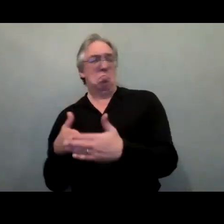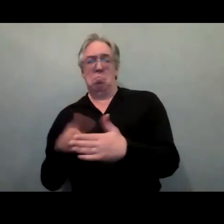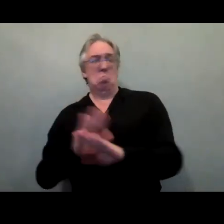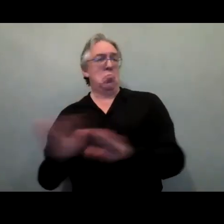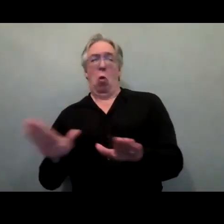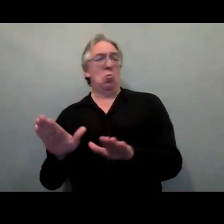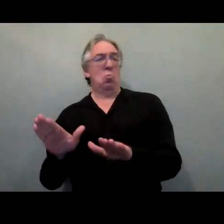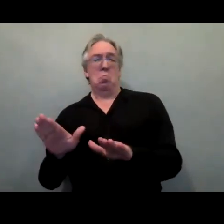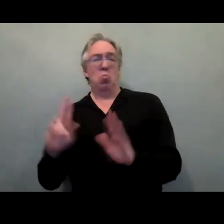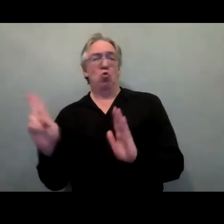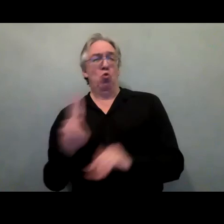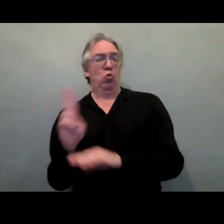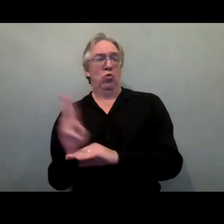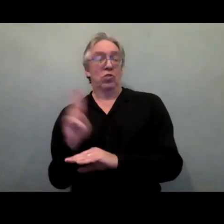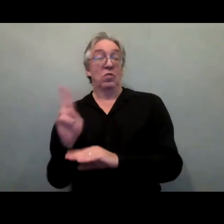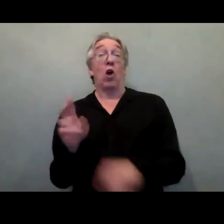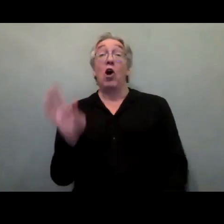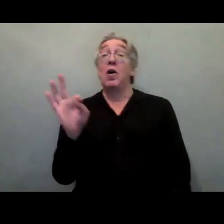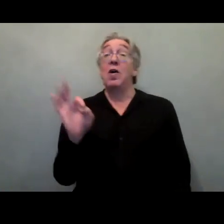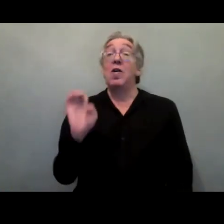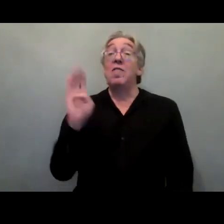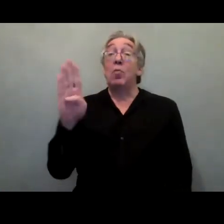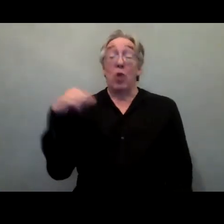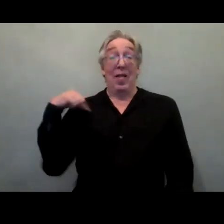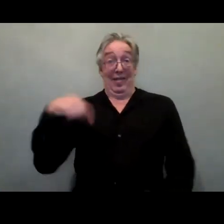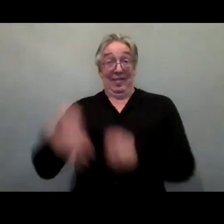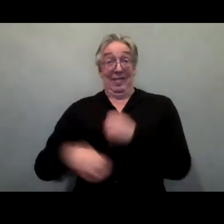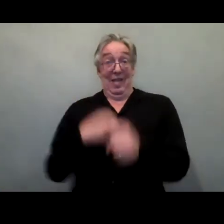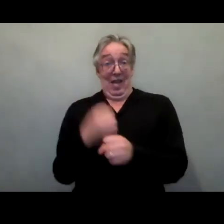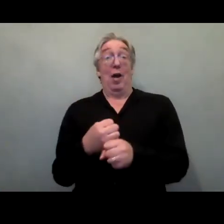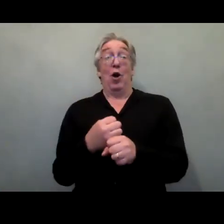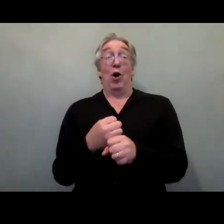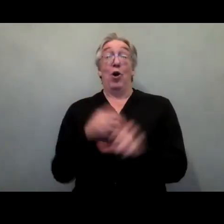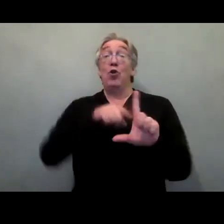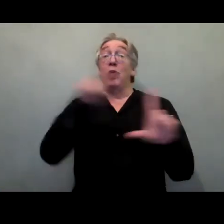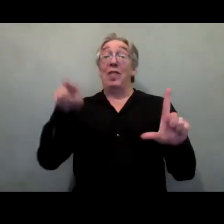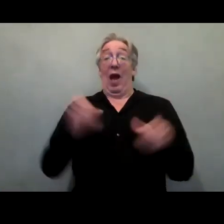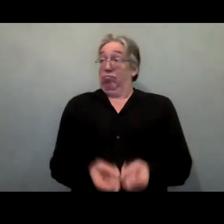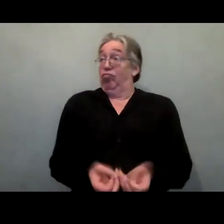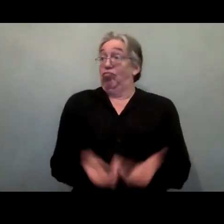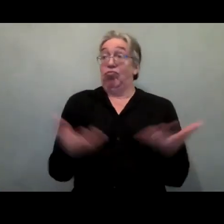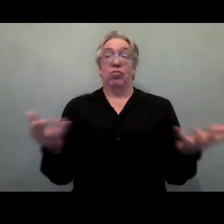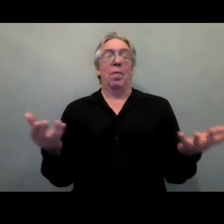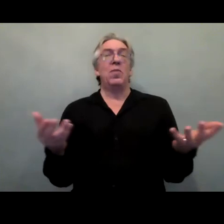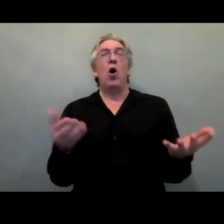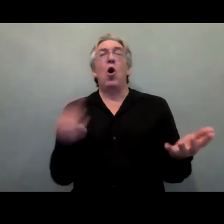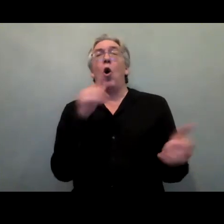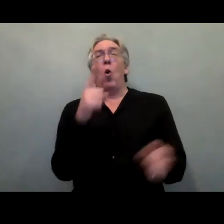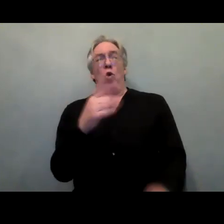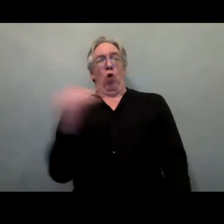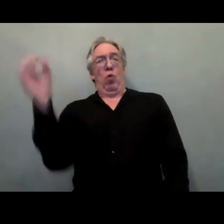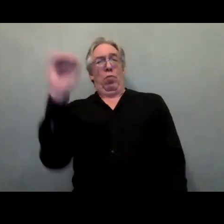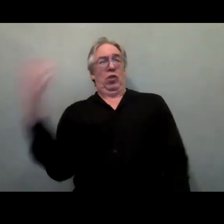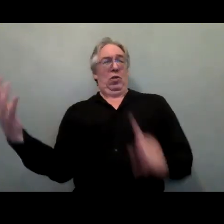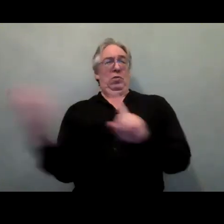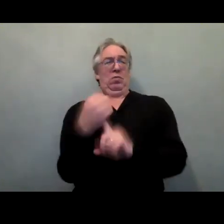time in February of this year. And though it's not complete, it is a big step forward, because capturing and reporting